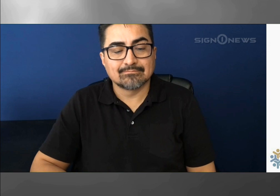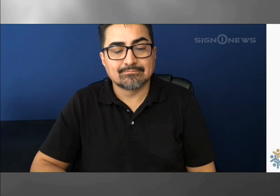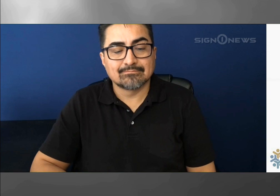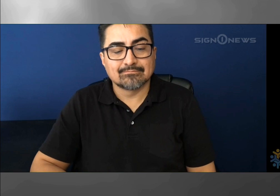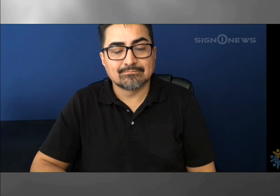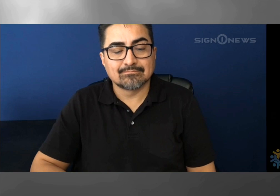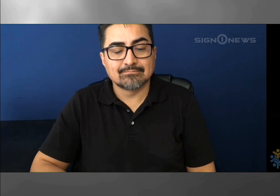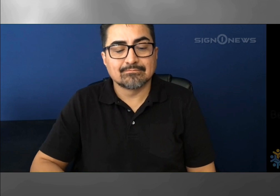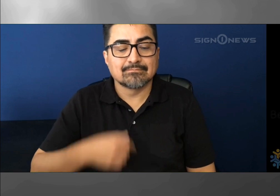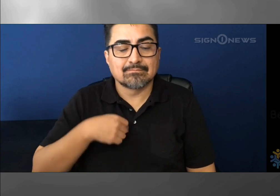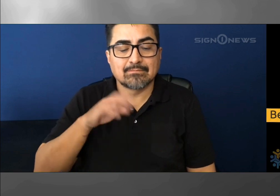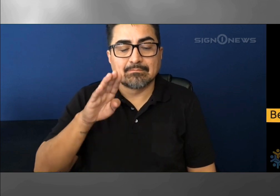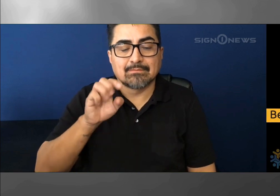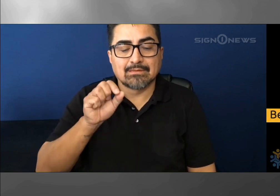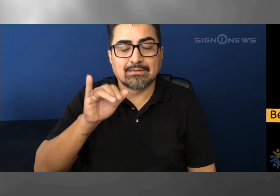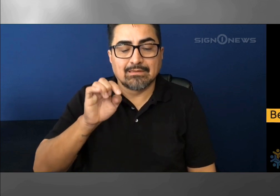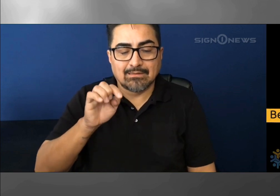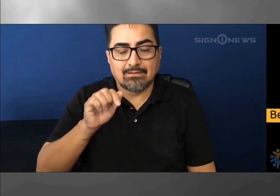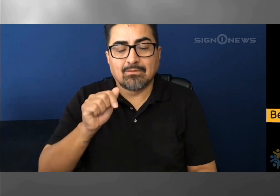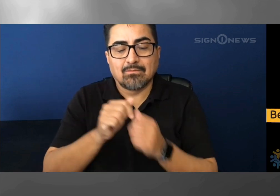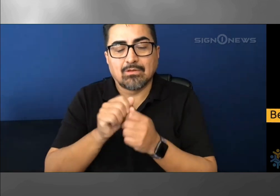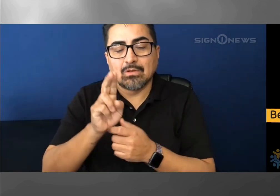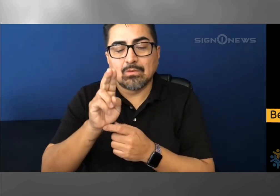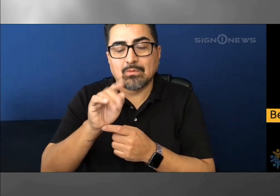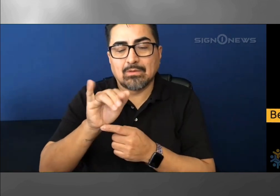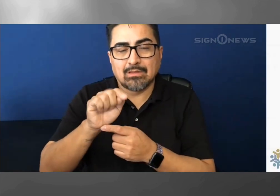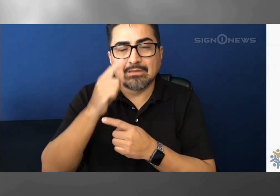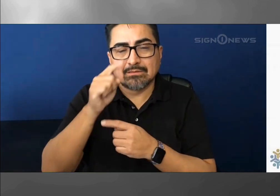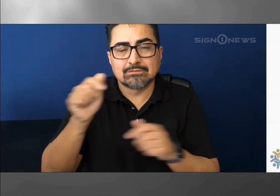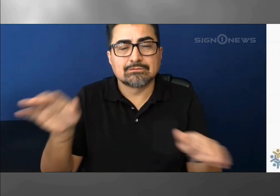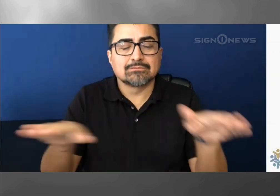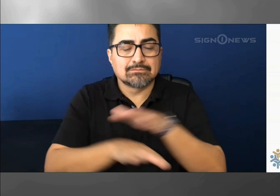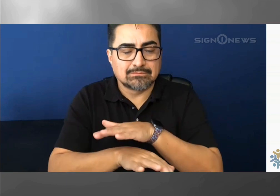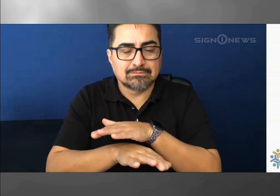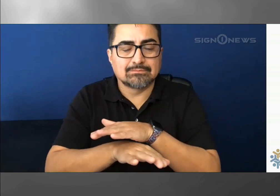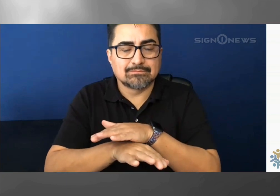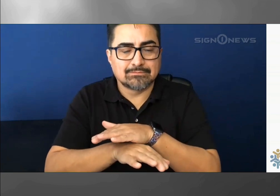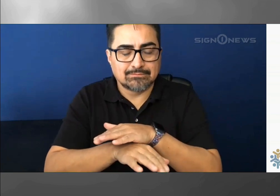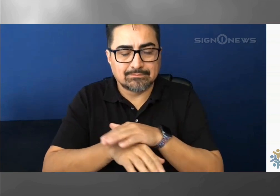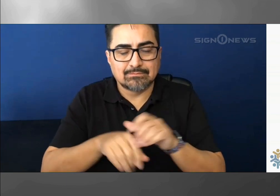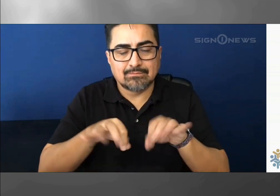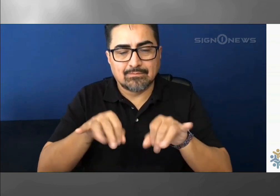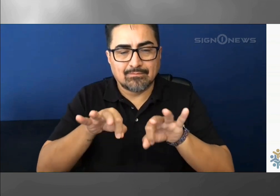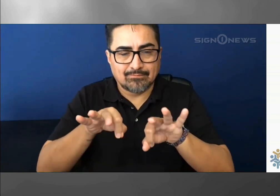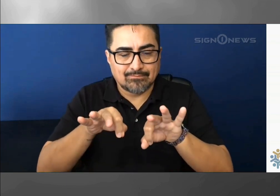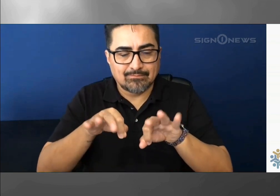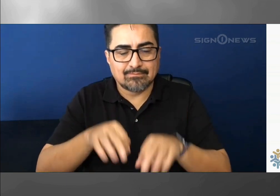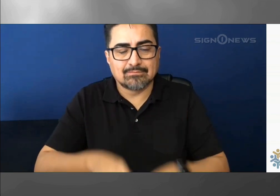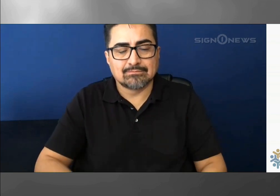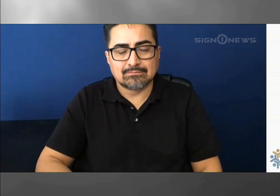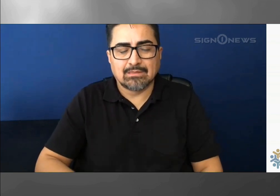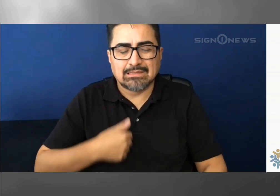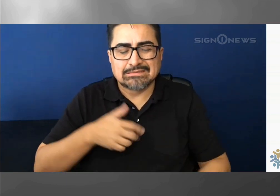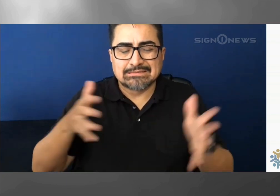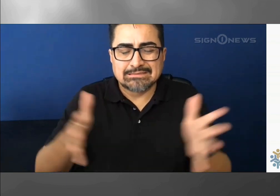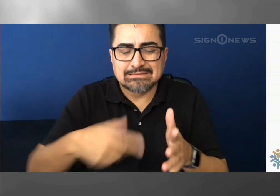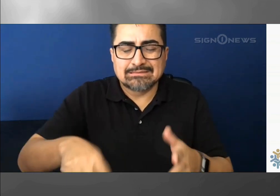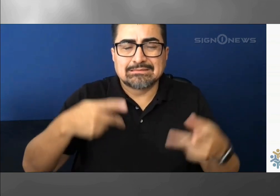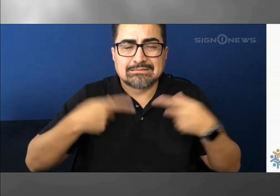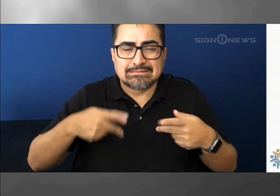I'm basing for Uniting for Change. We are in force for people to